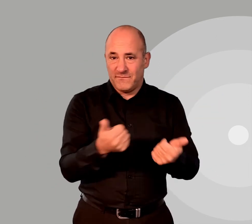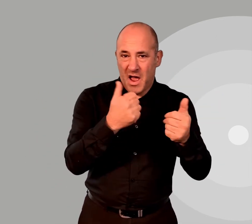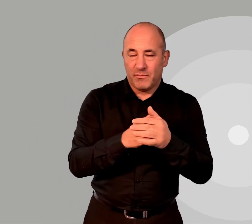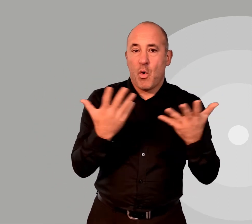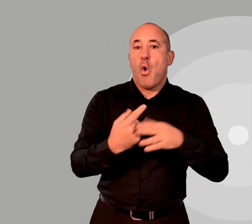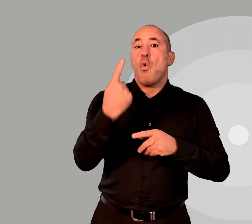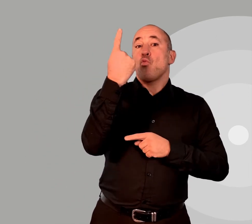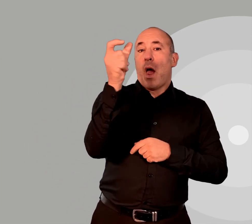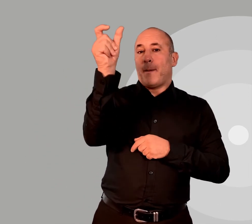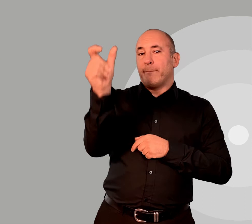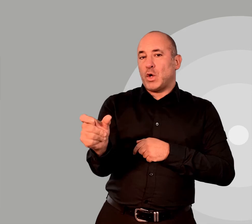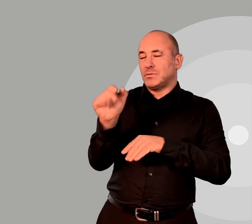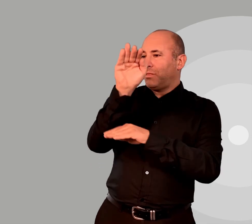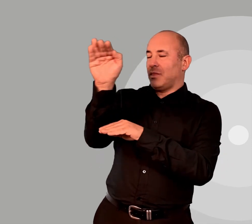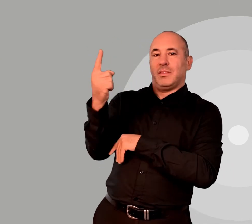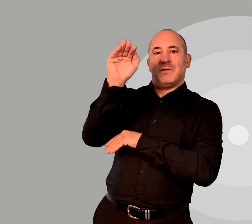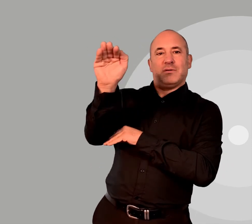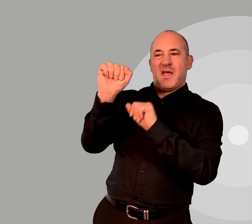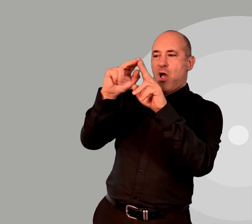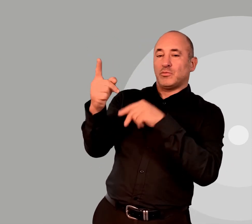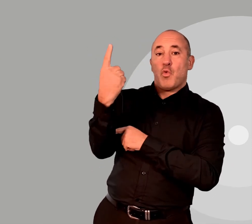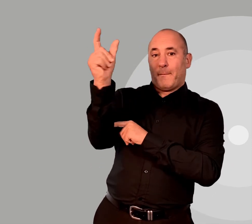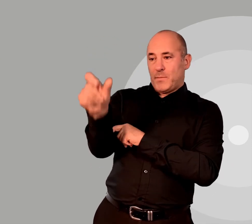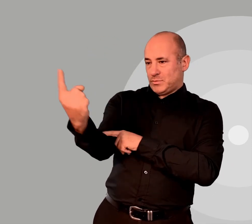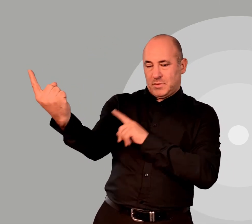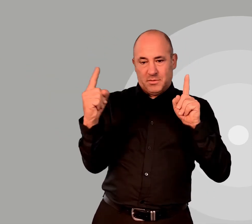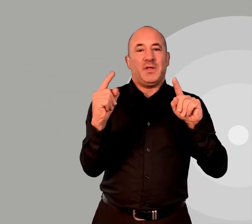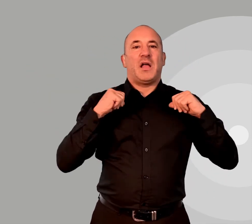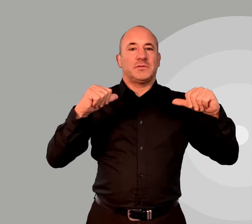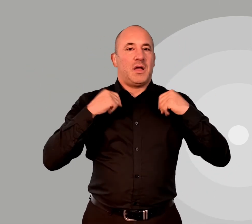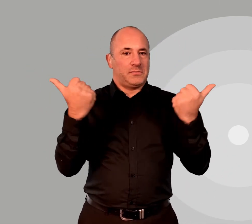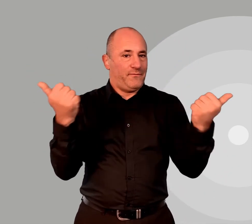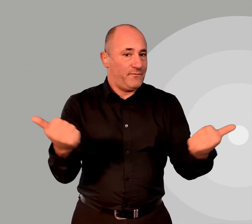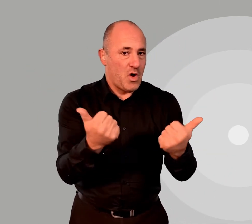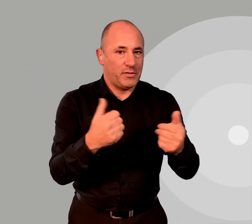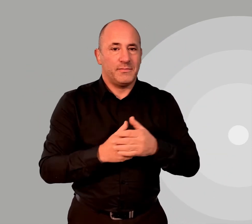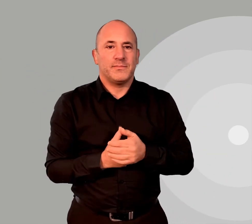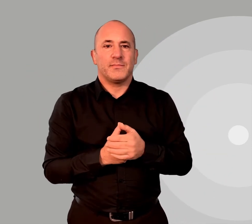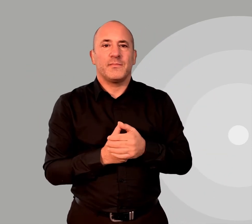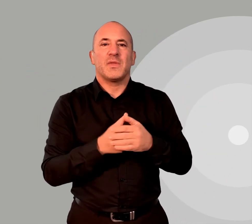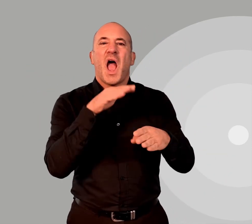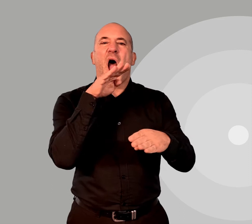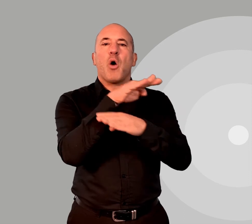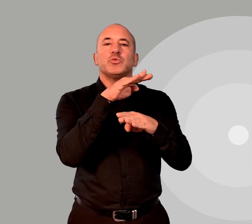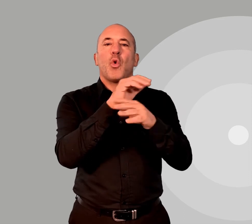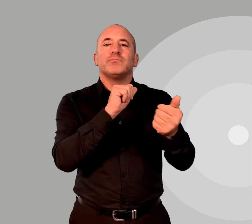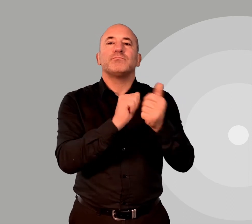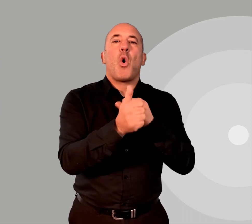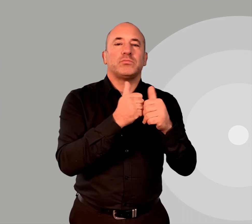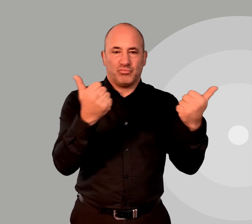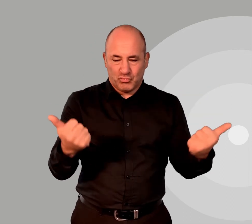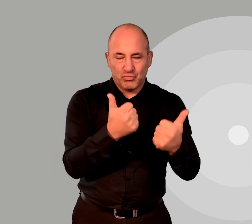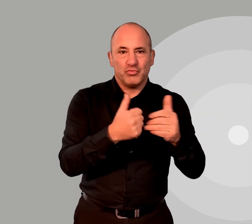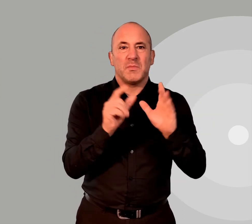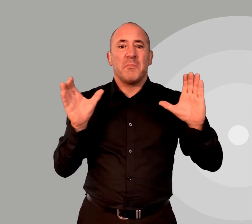bubble, or with one person from another household. Outdoor sport allowed but gatherings limit